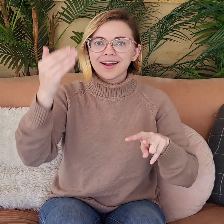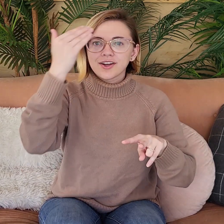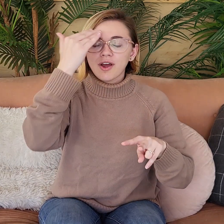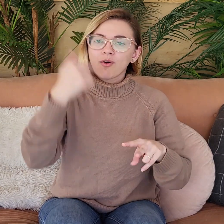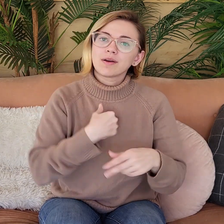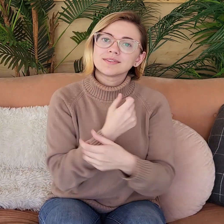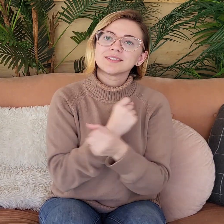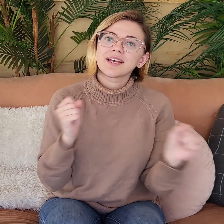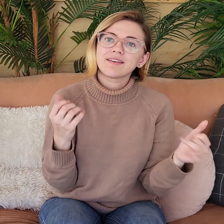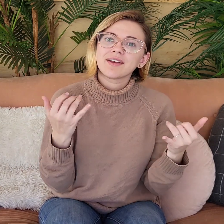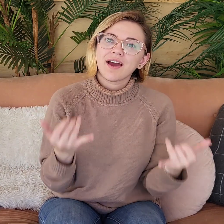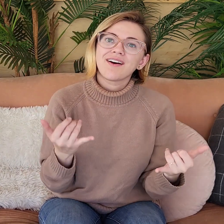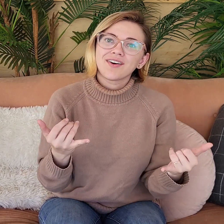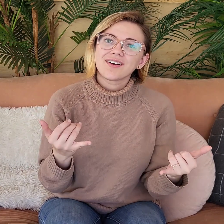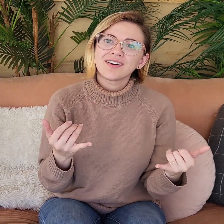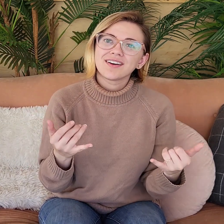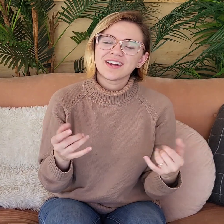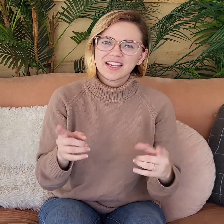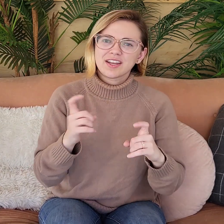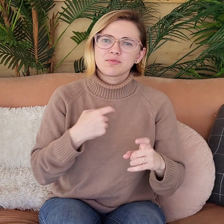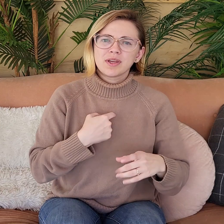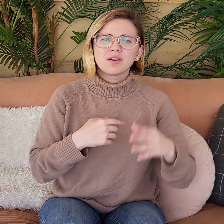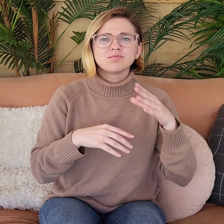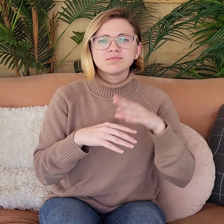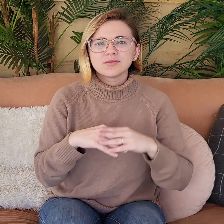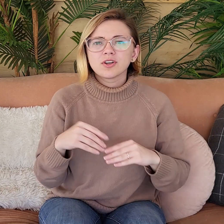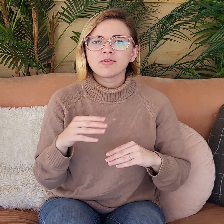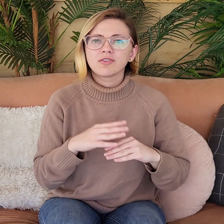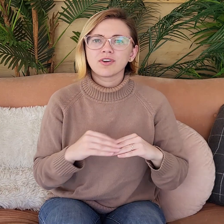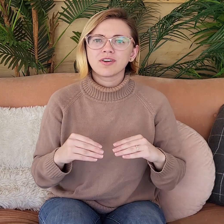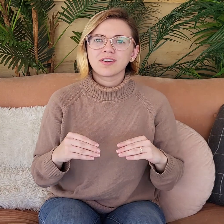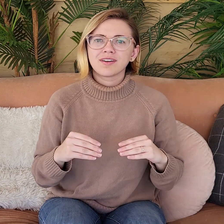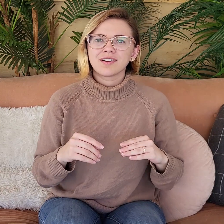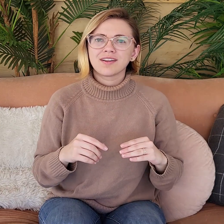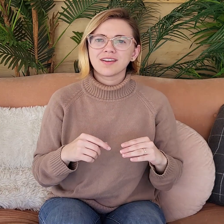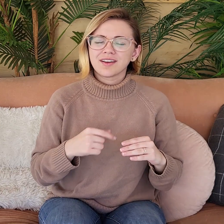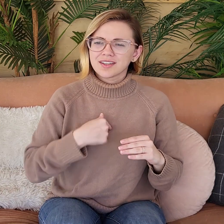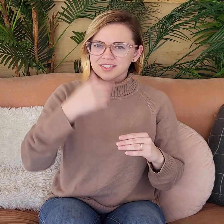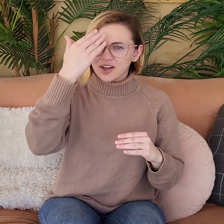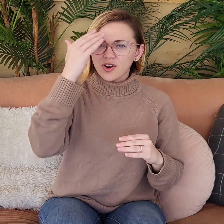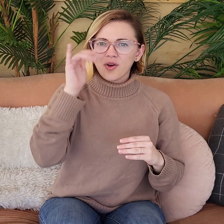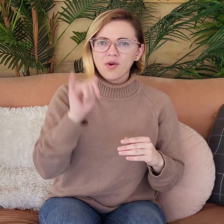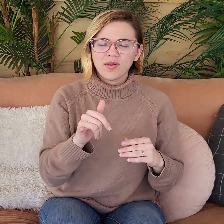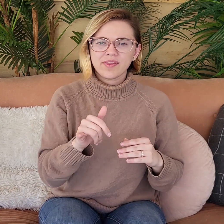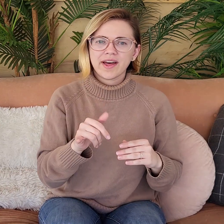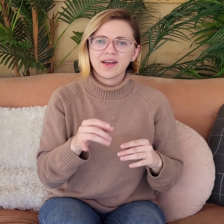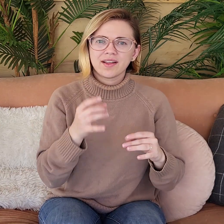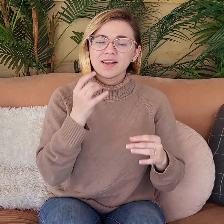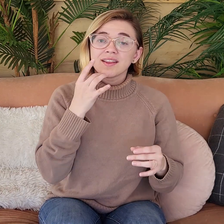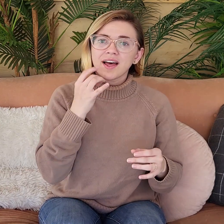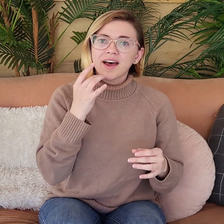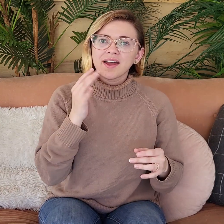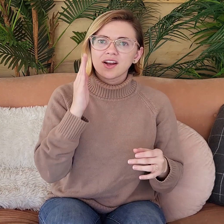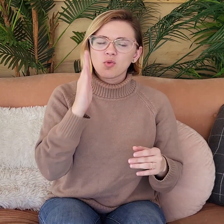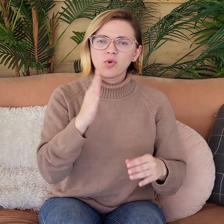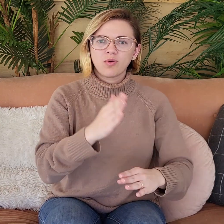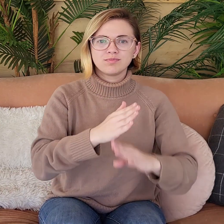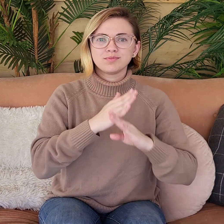and I could see everywhere and I knew I was safe and it gave me comfort. So I know